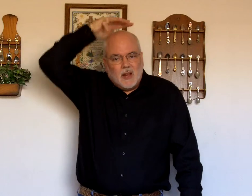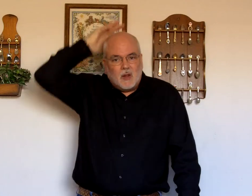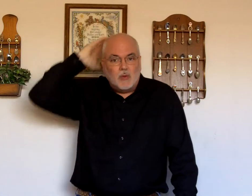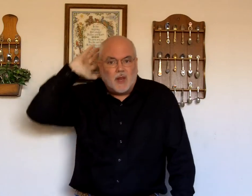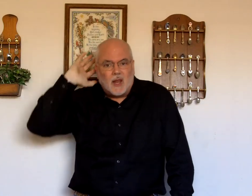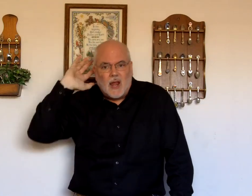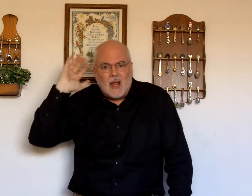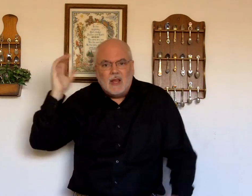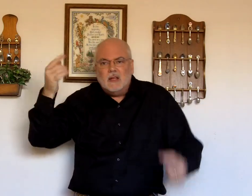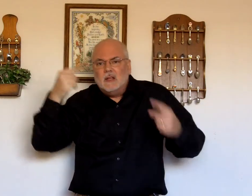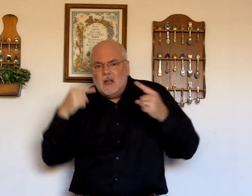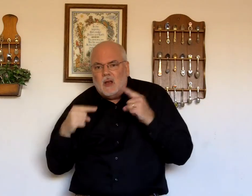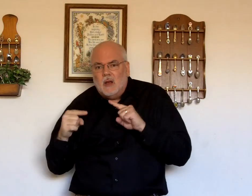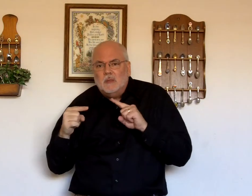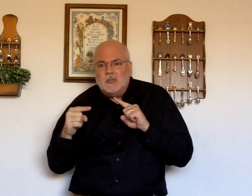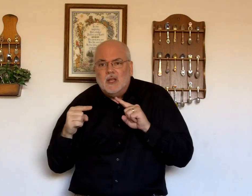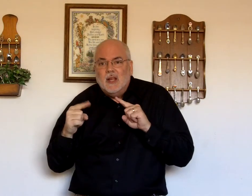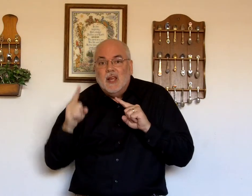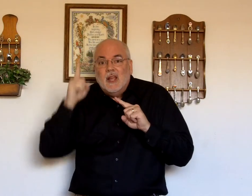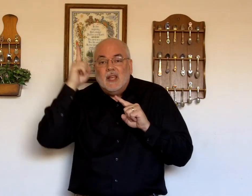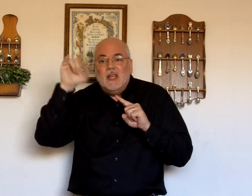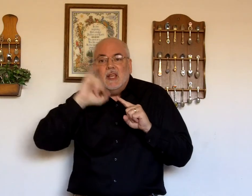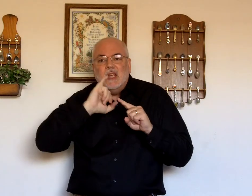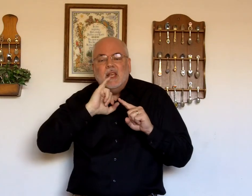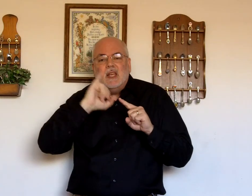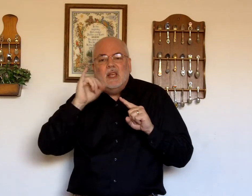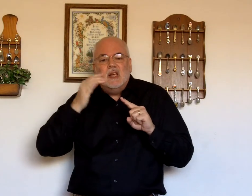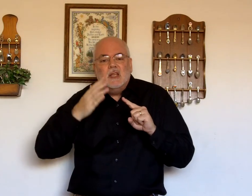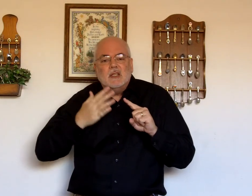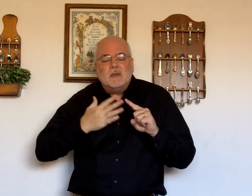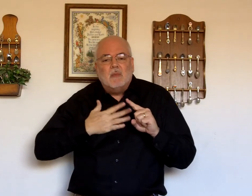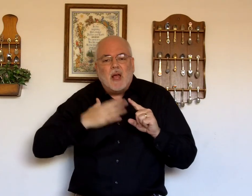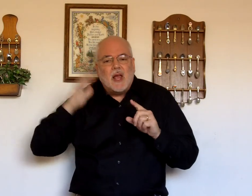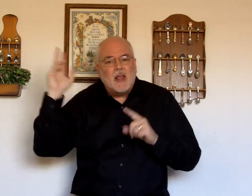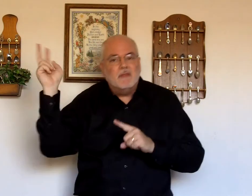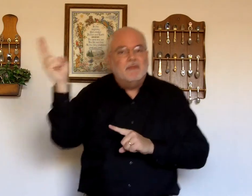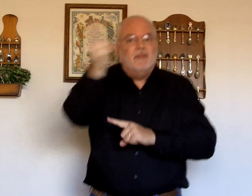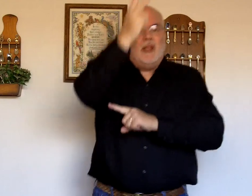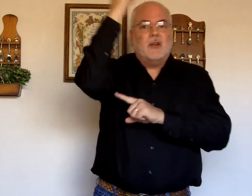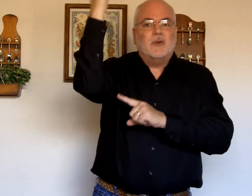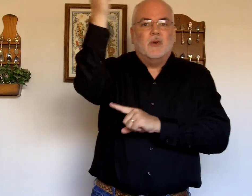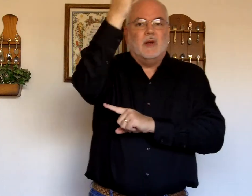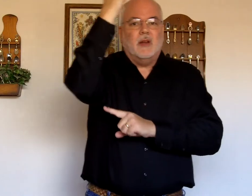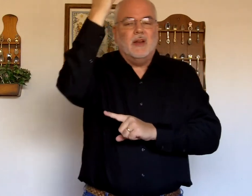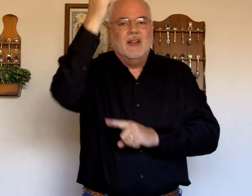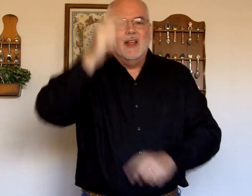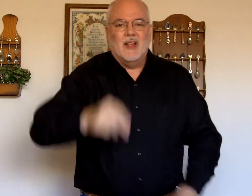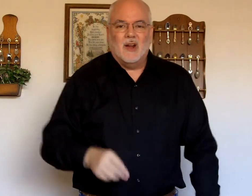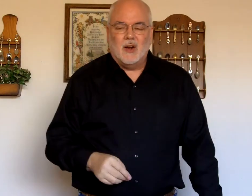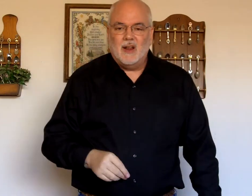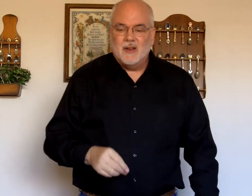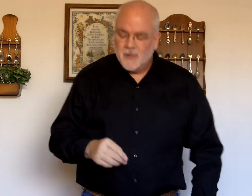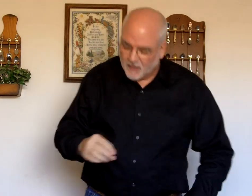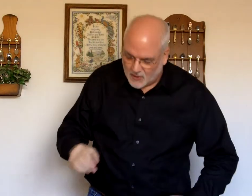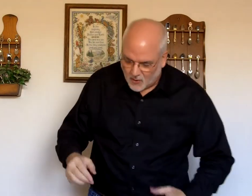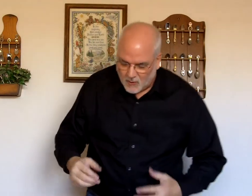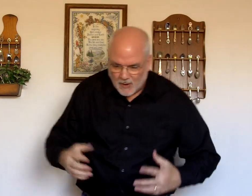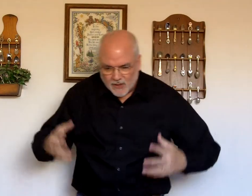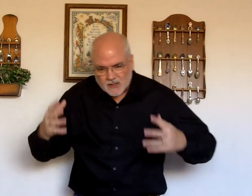The lion. Comes. Comes. He. Is. My. Victory. Alright. So. might want to.